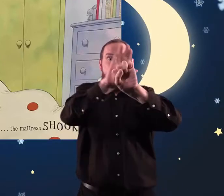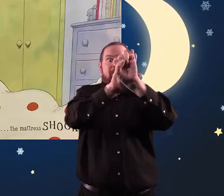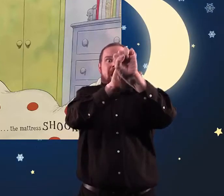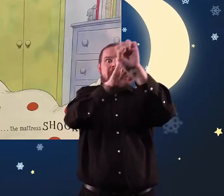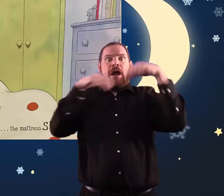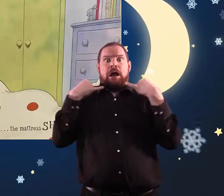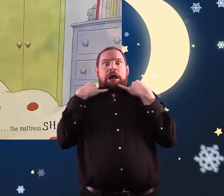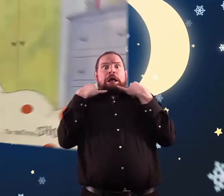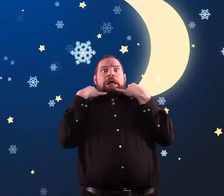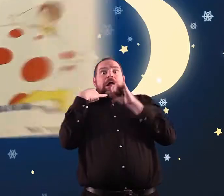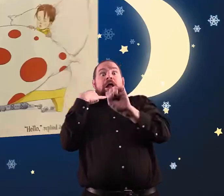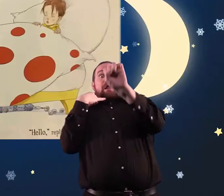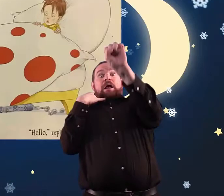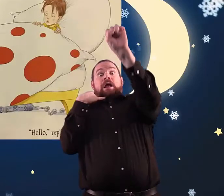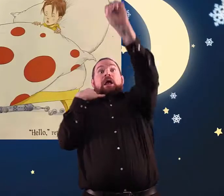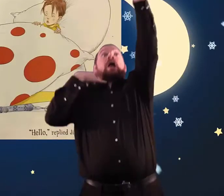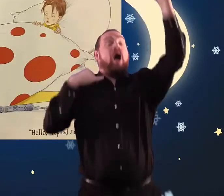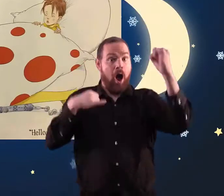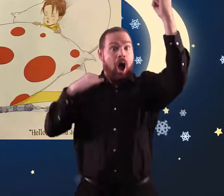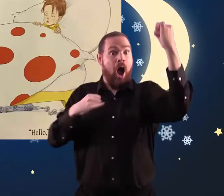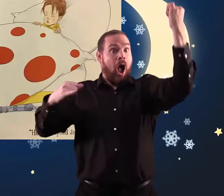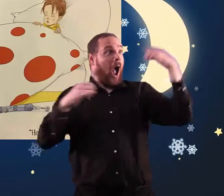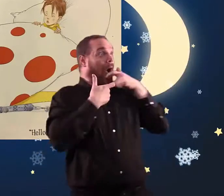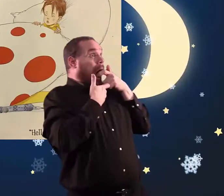a head poked out from under Jim's bed.